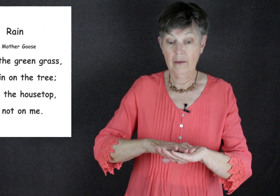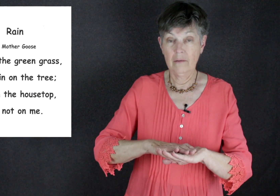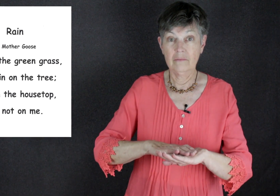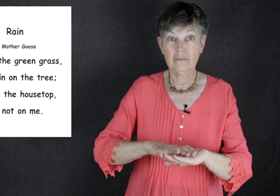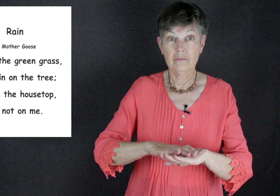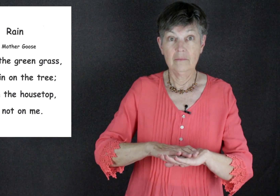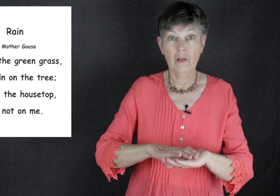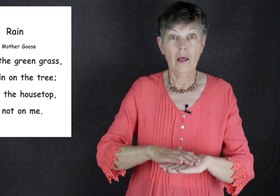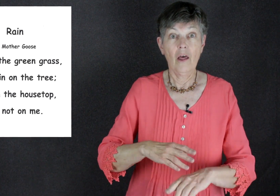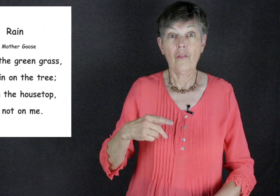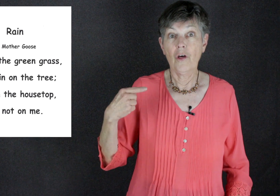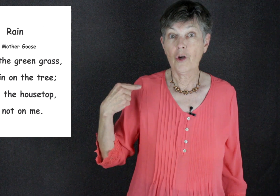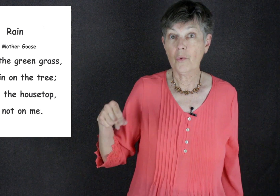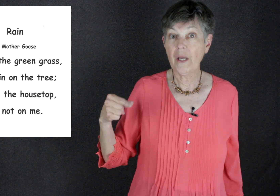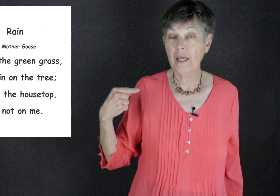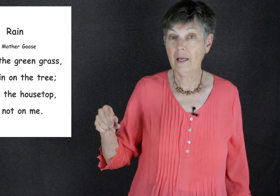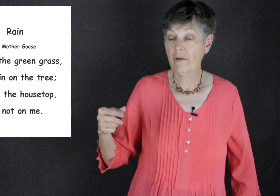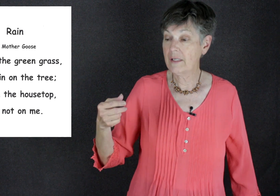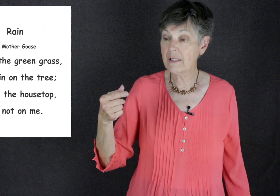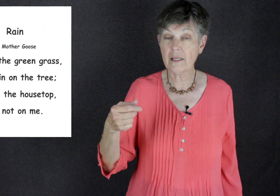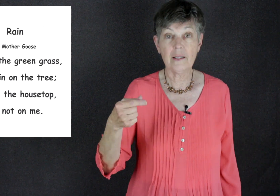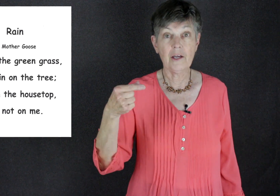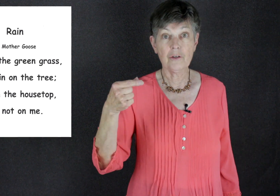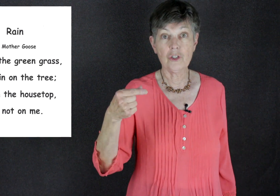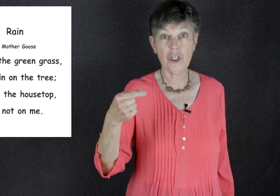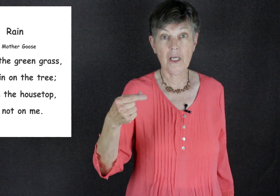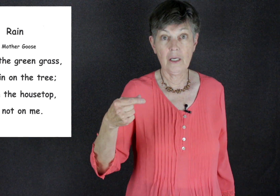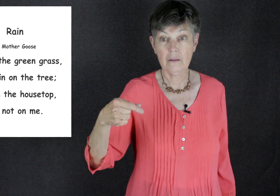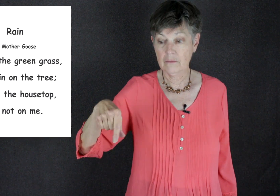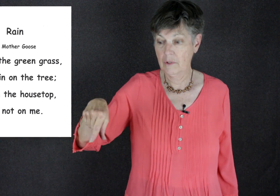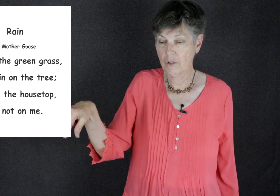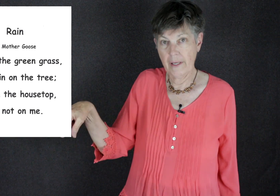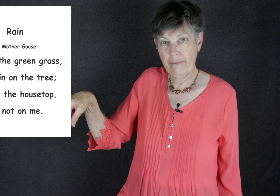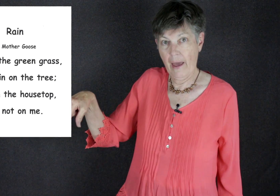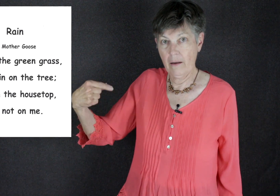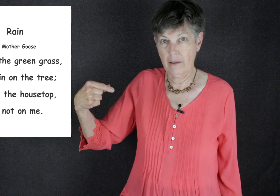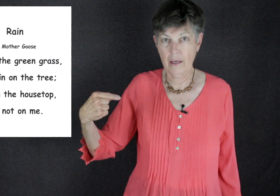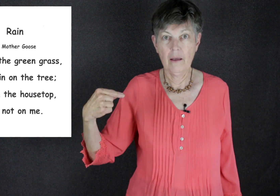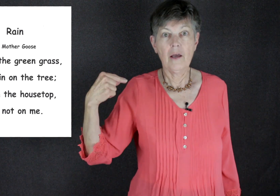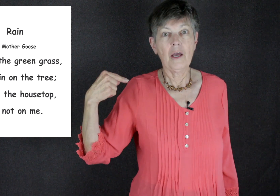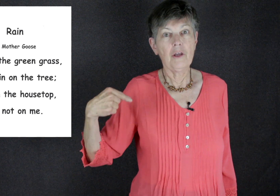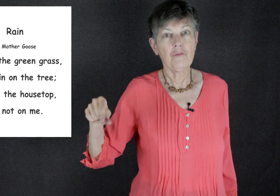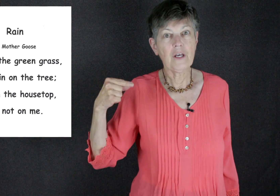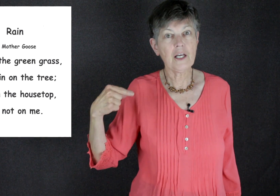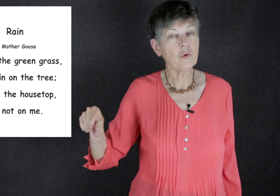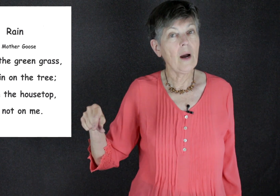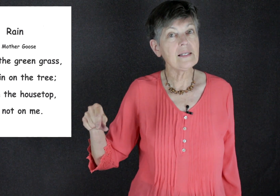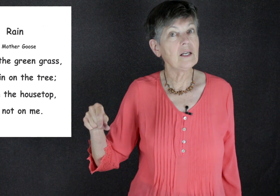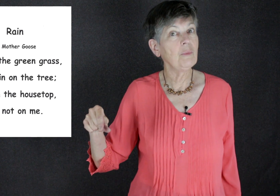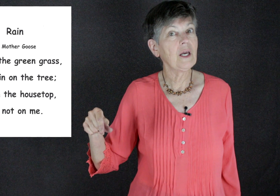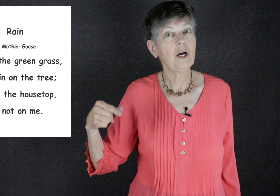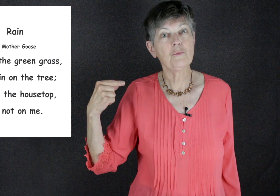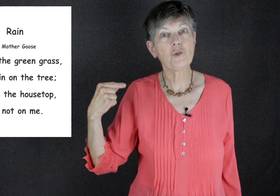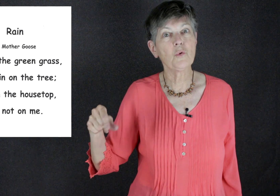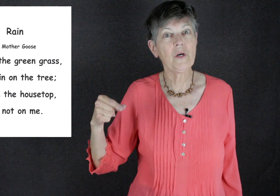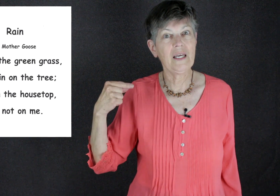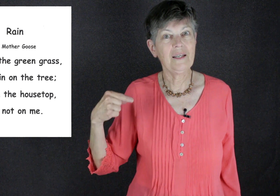the green now this is the letter G it looks like that okay you flick it twice and it becomes green